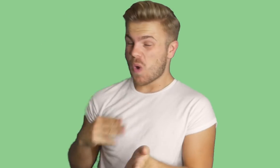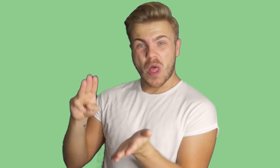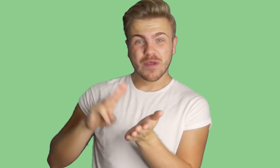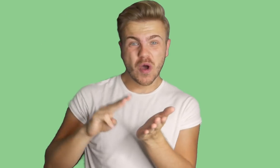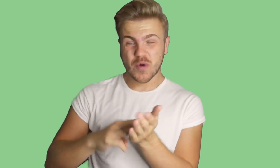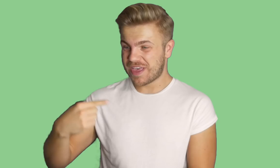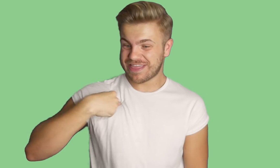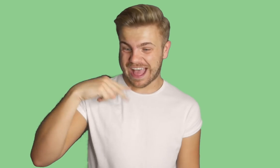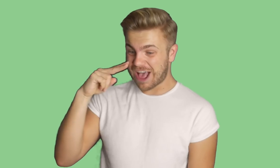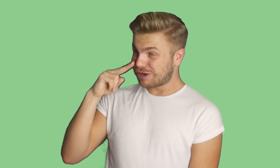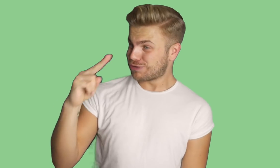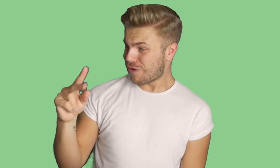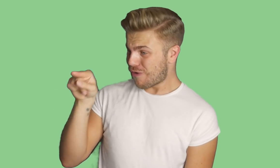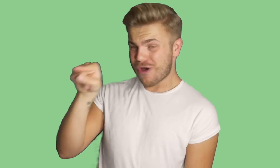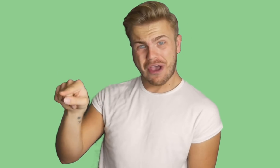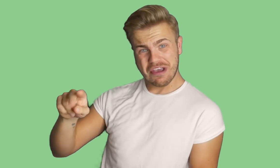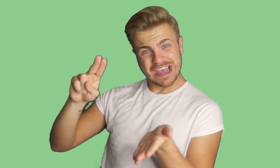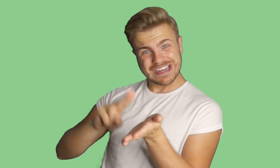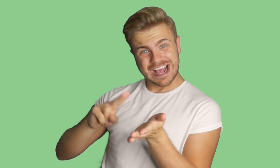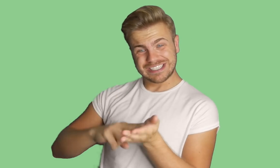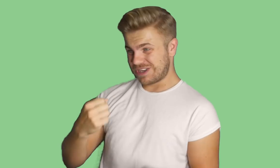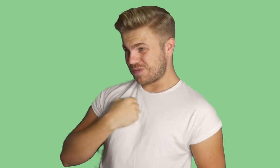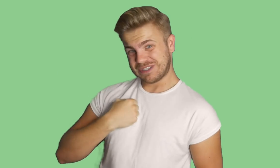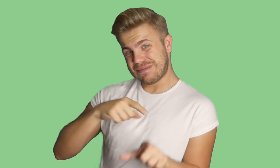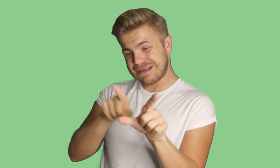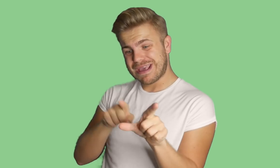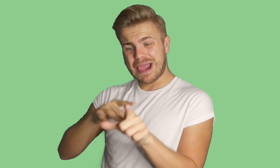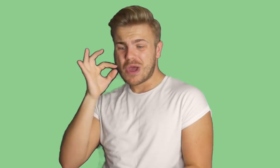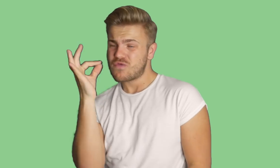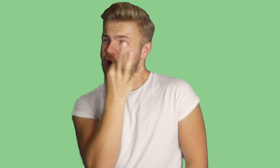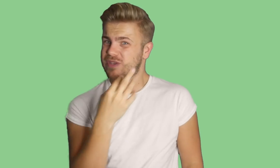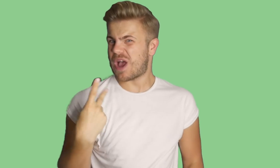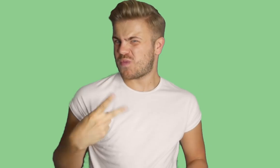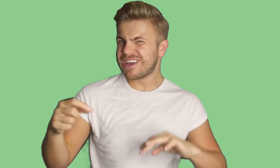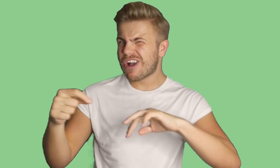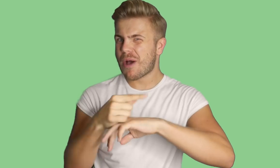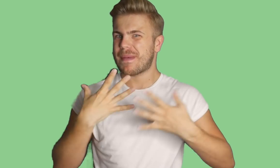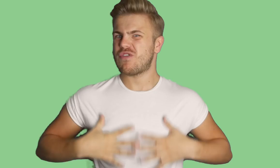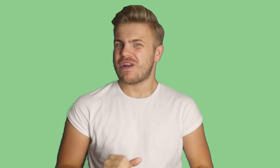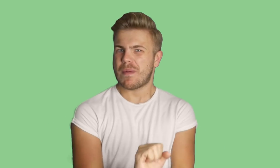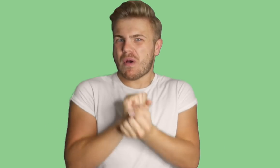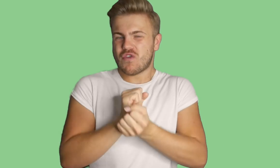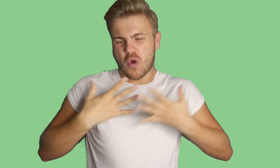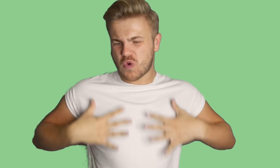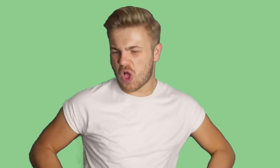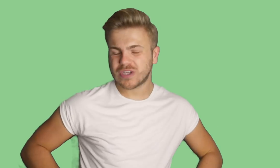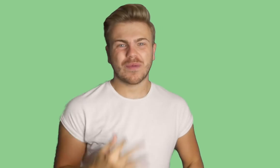The moment that I saw her Nancy was my yellow rose And we got married wearing borrowed clothes We got